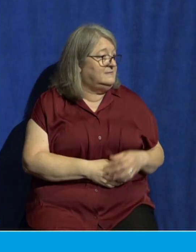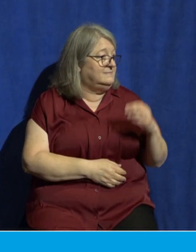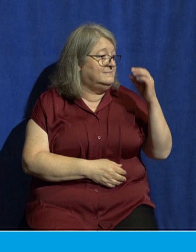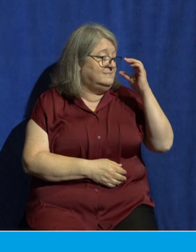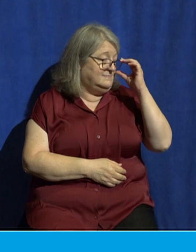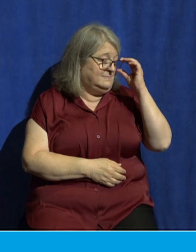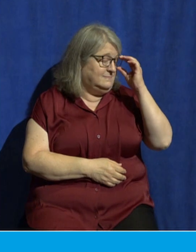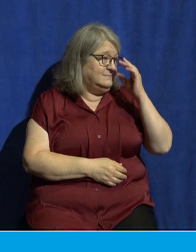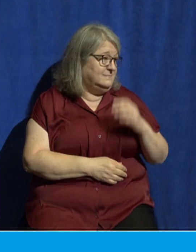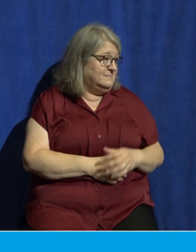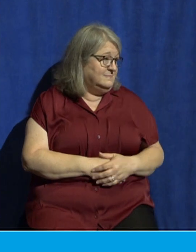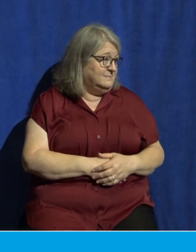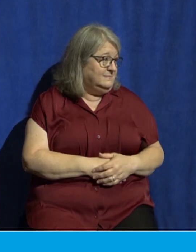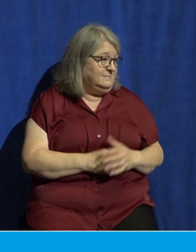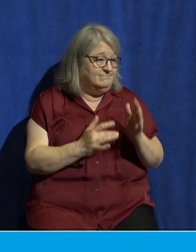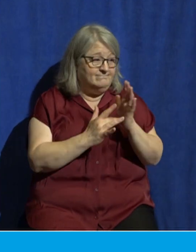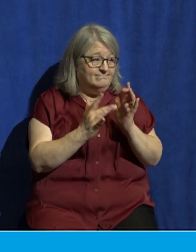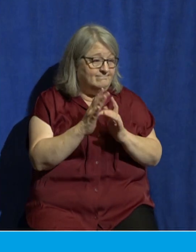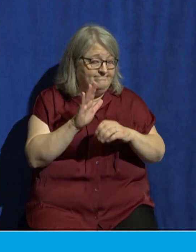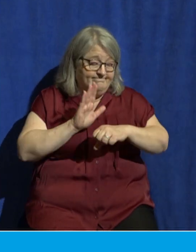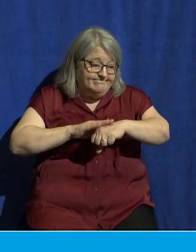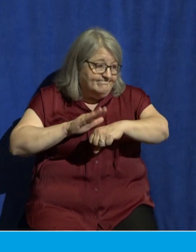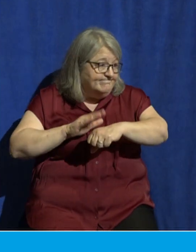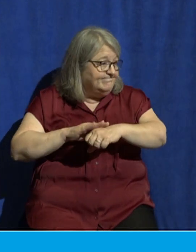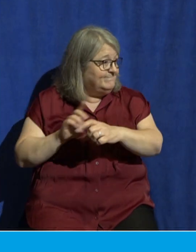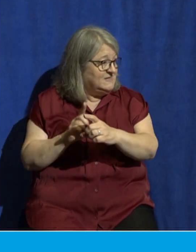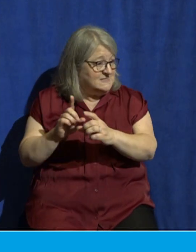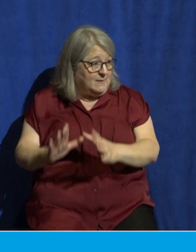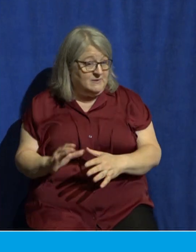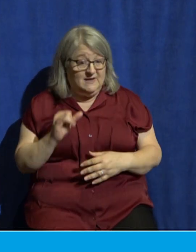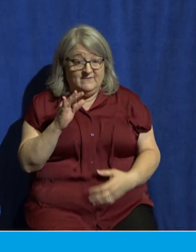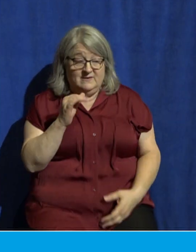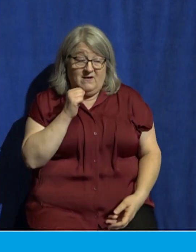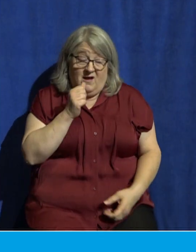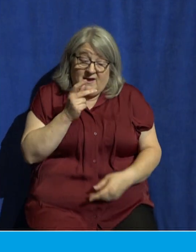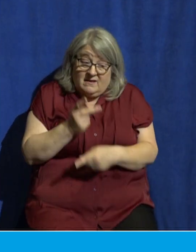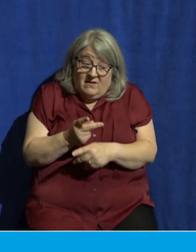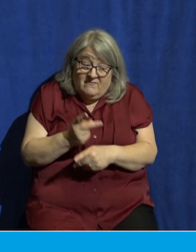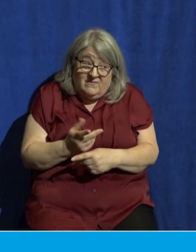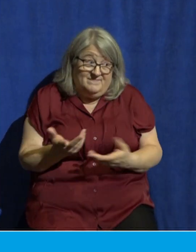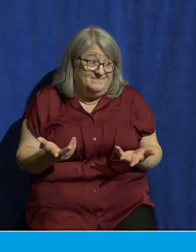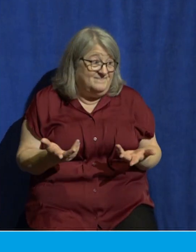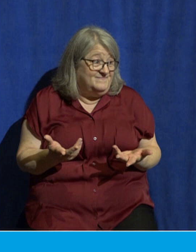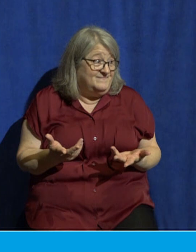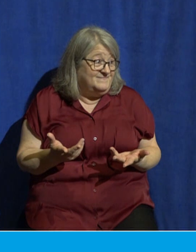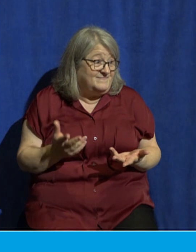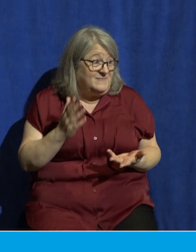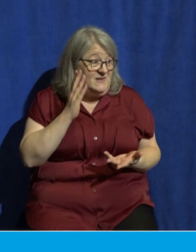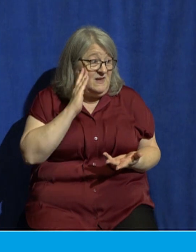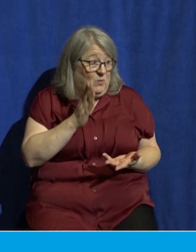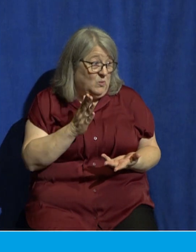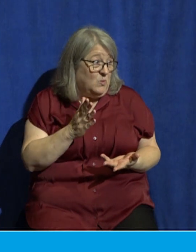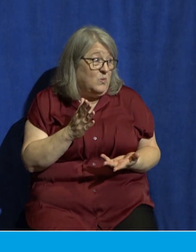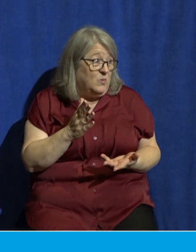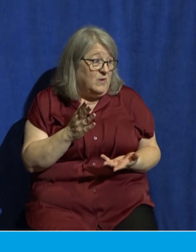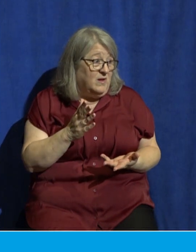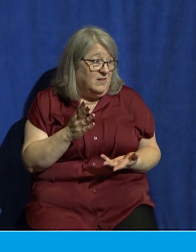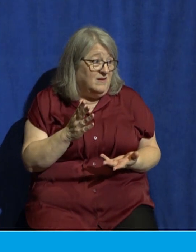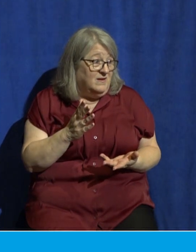and he warns the disciples that if they're not careful they can also become susceptible to false teaching especially